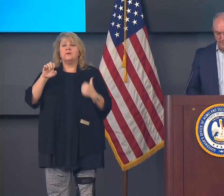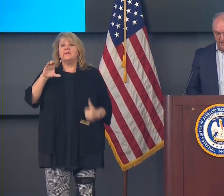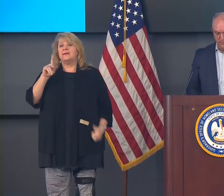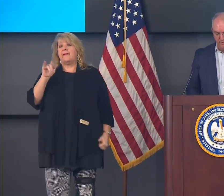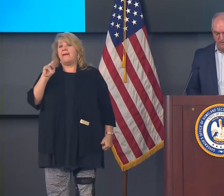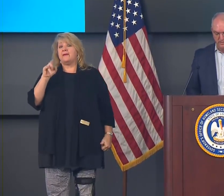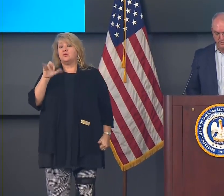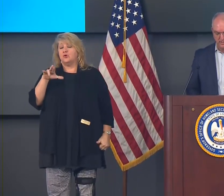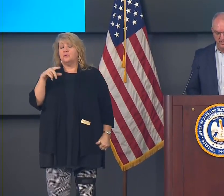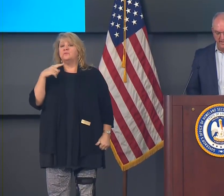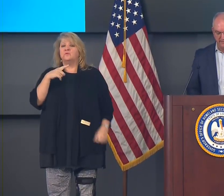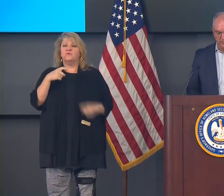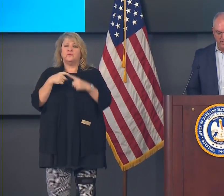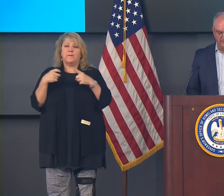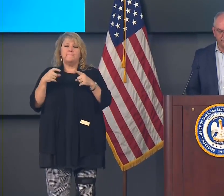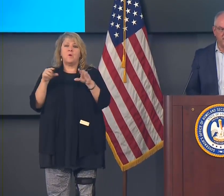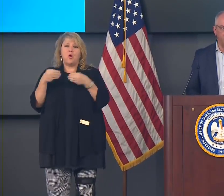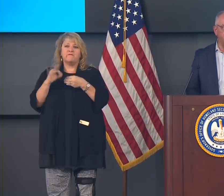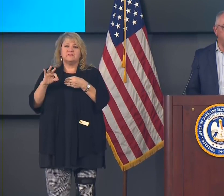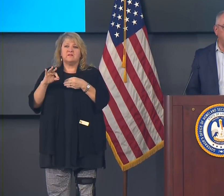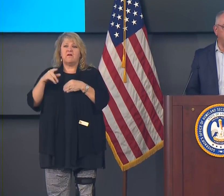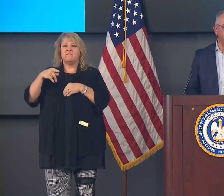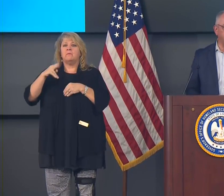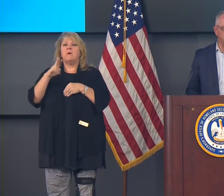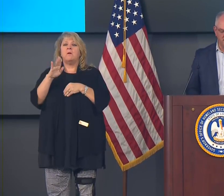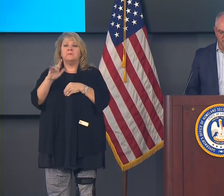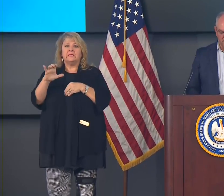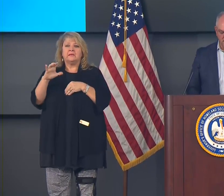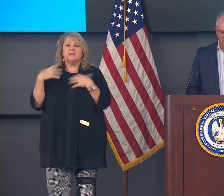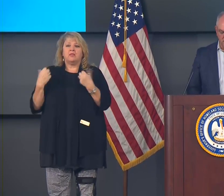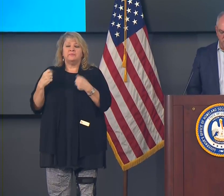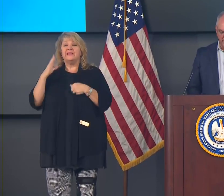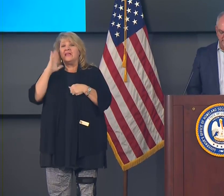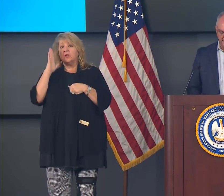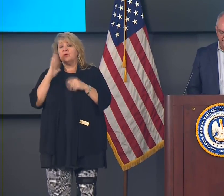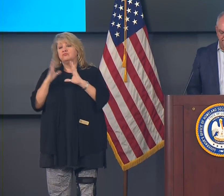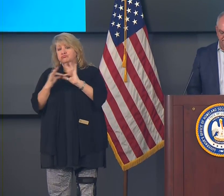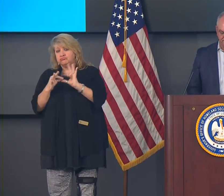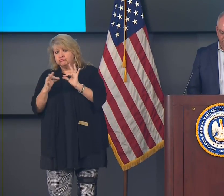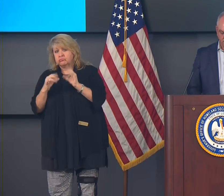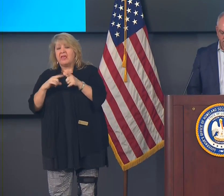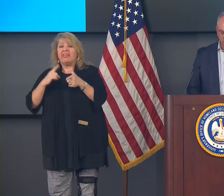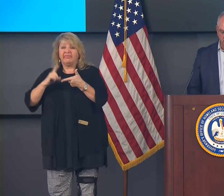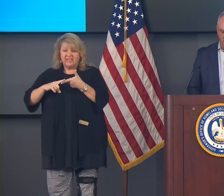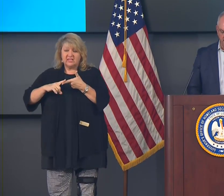He will make remarks after a while and then answer your questions.